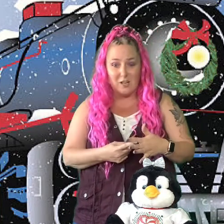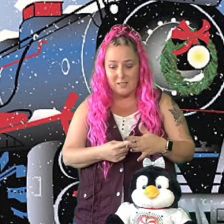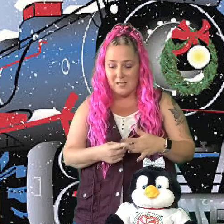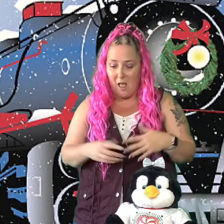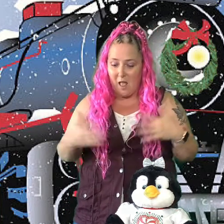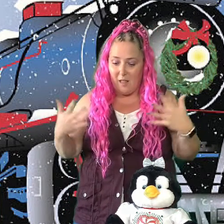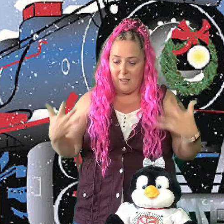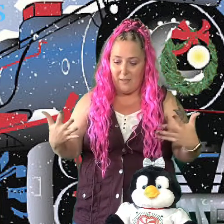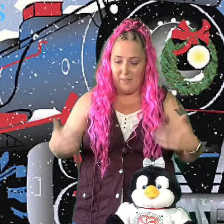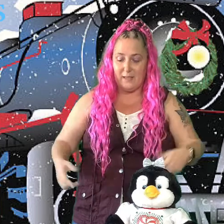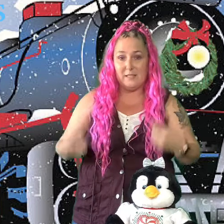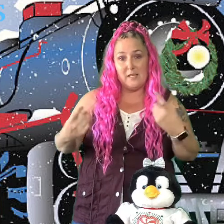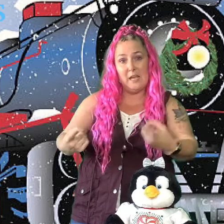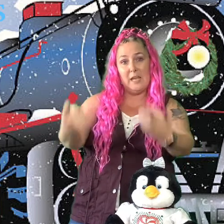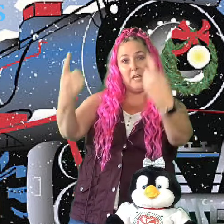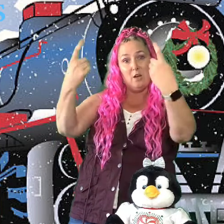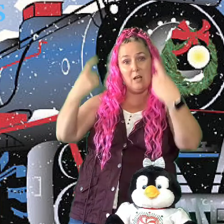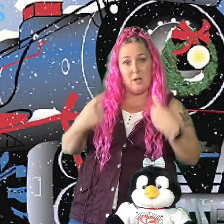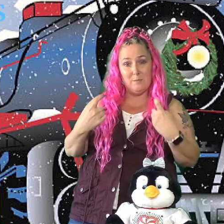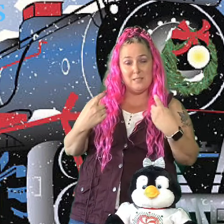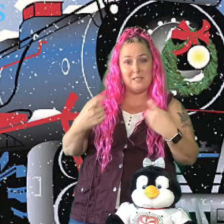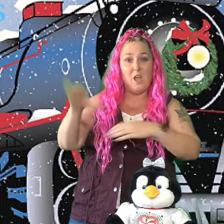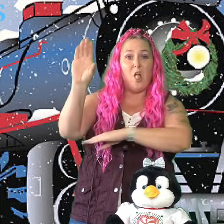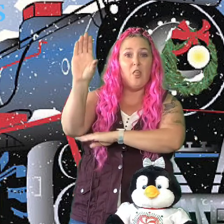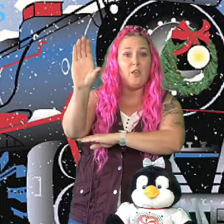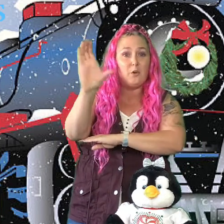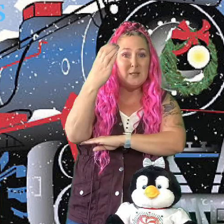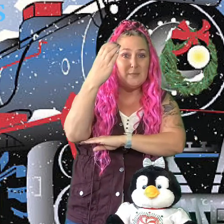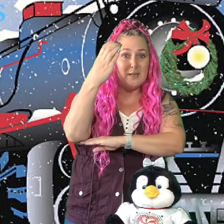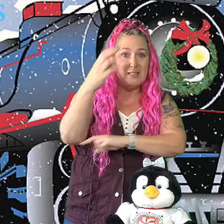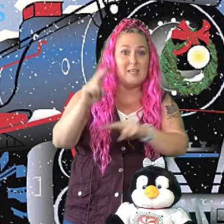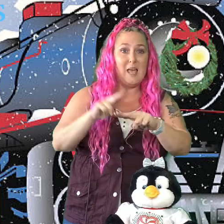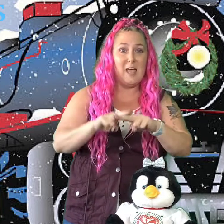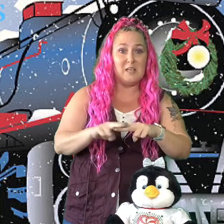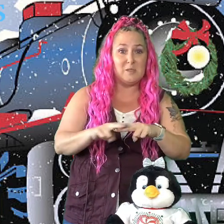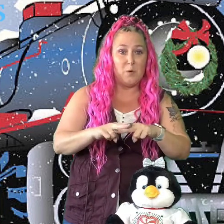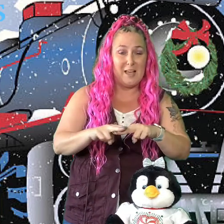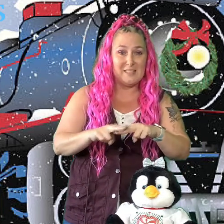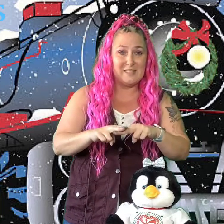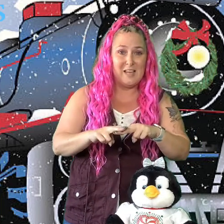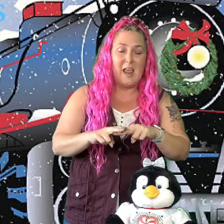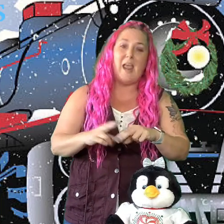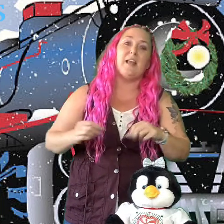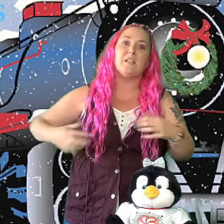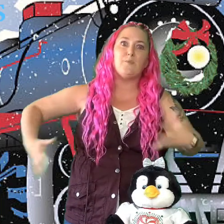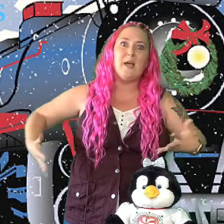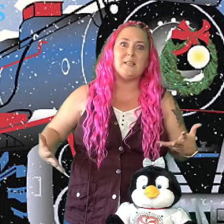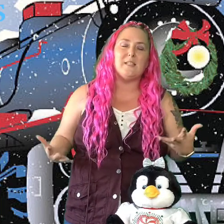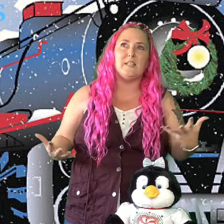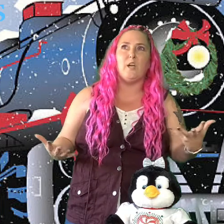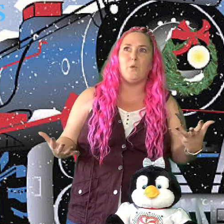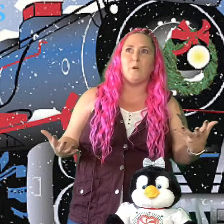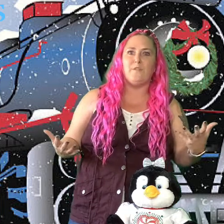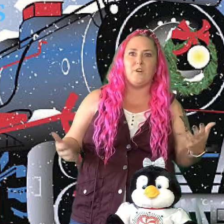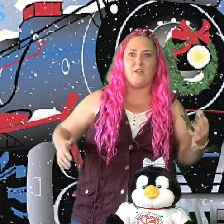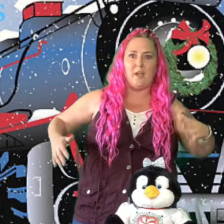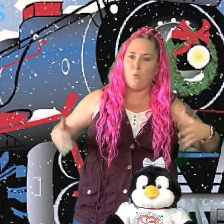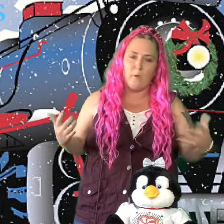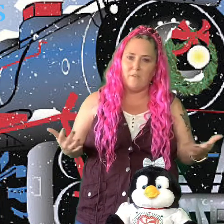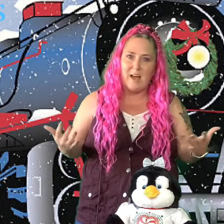like this. Here comes the Christmas Express and express is another word for like a really fast